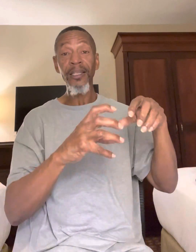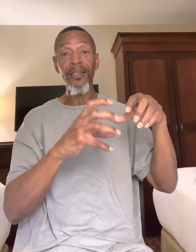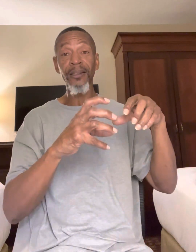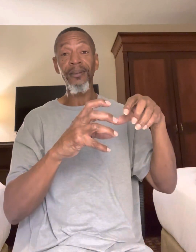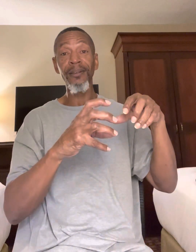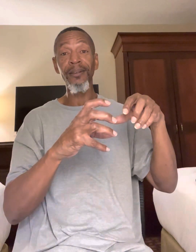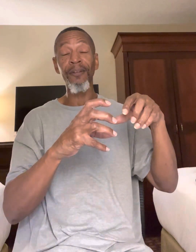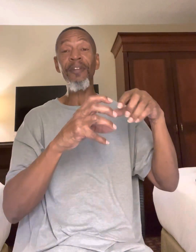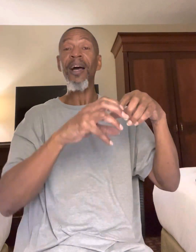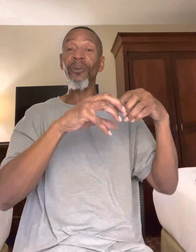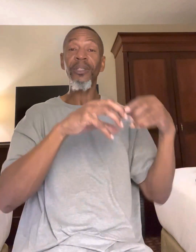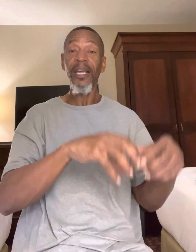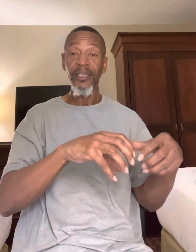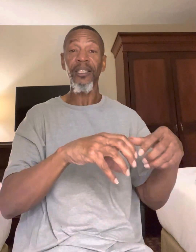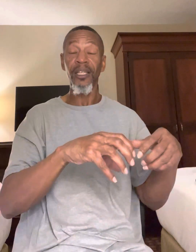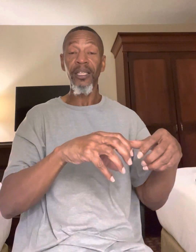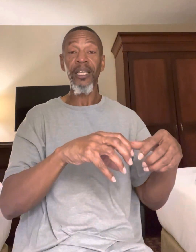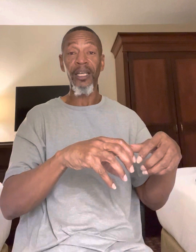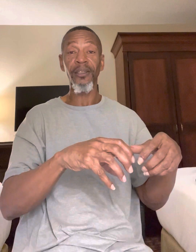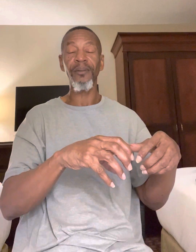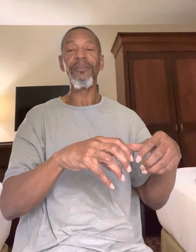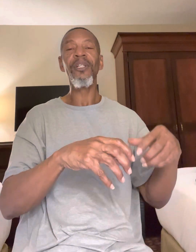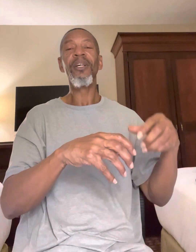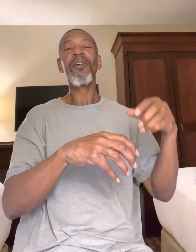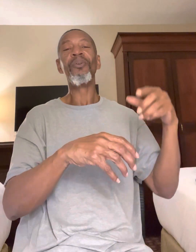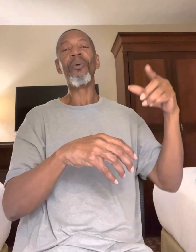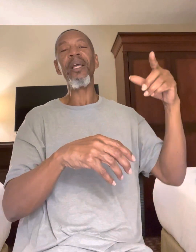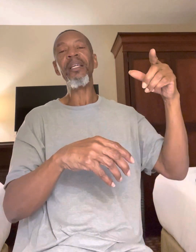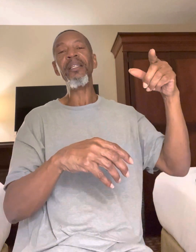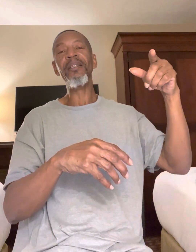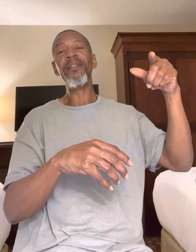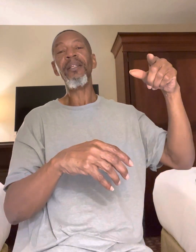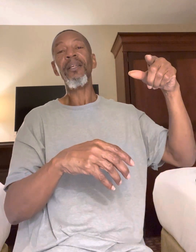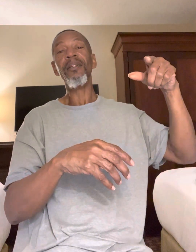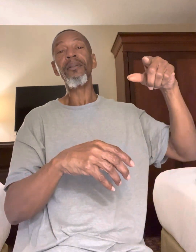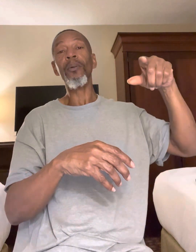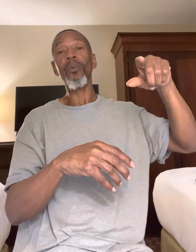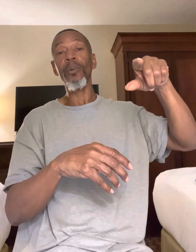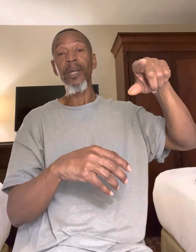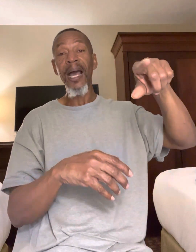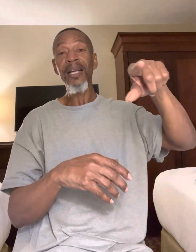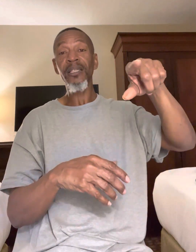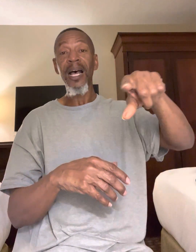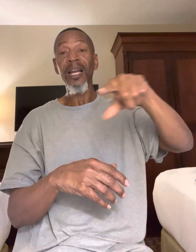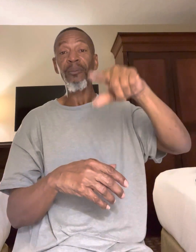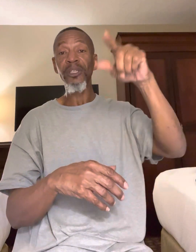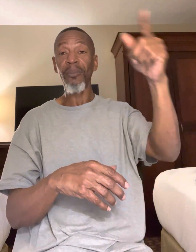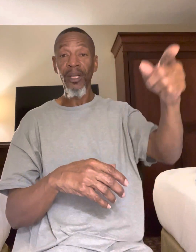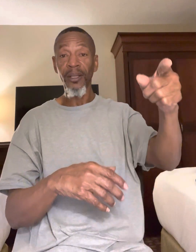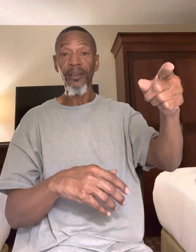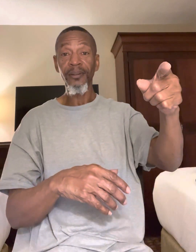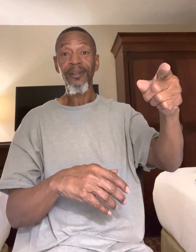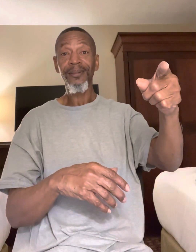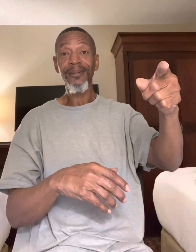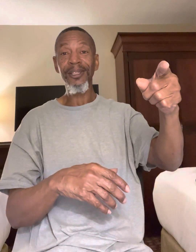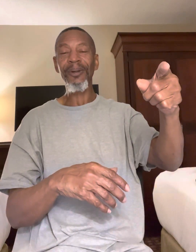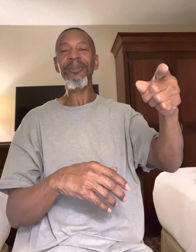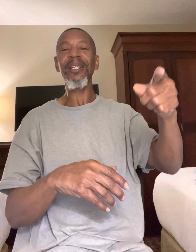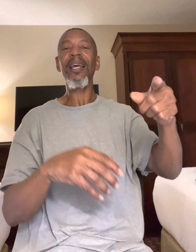the foundation of the kingdom when he got Solomon's mother. See what I'm saying?